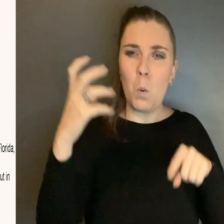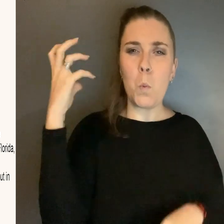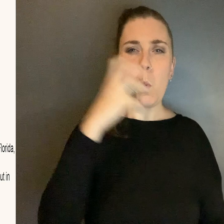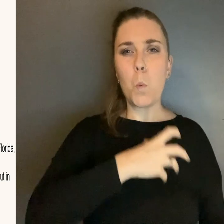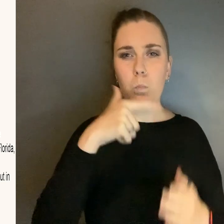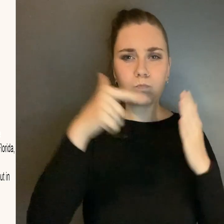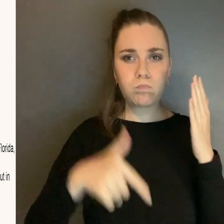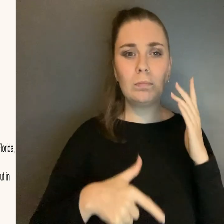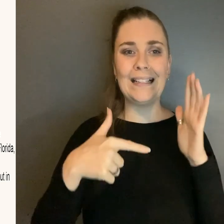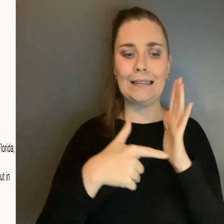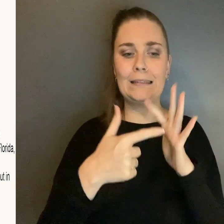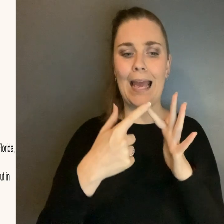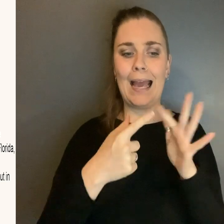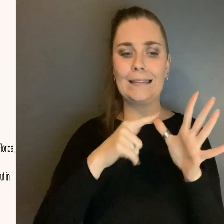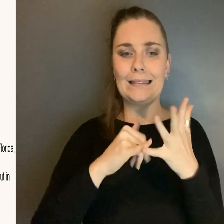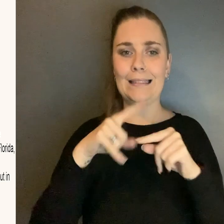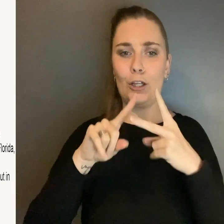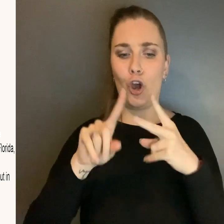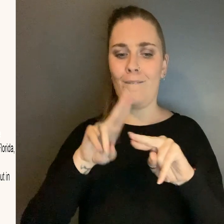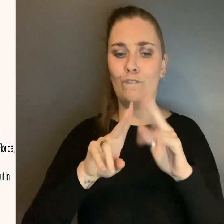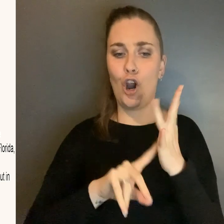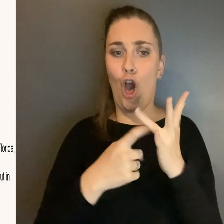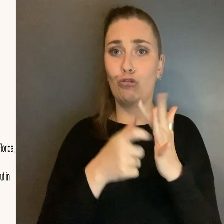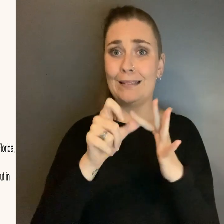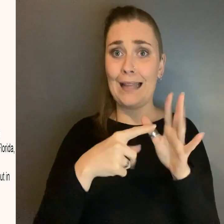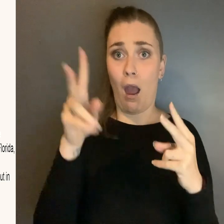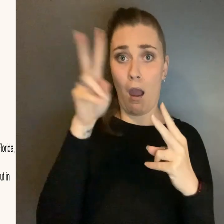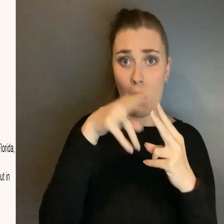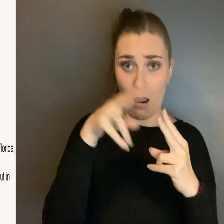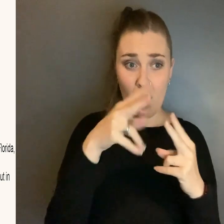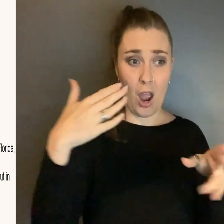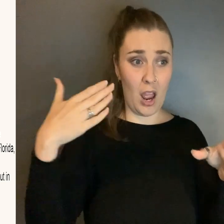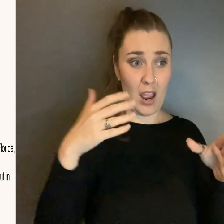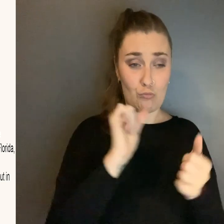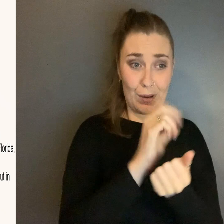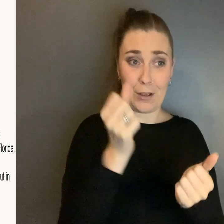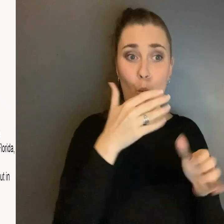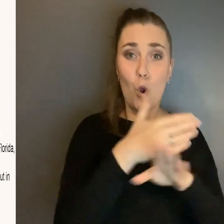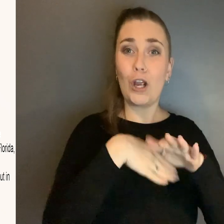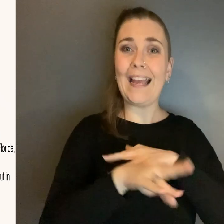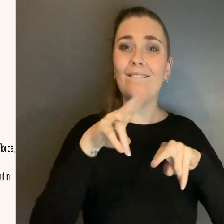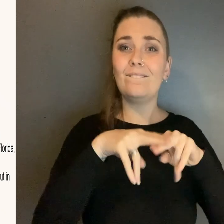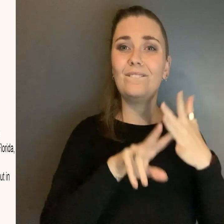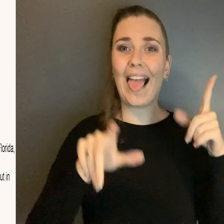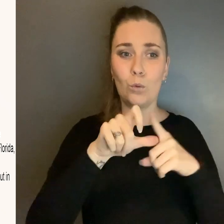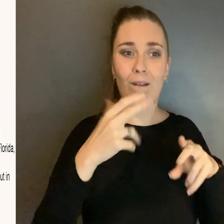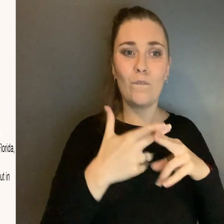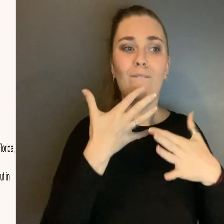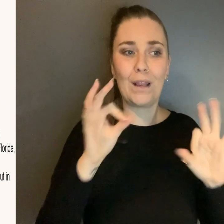Texas and Florida Where prisoners were forced to work in the fields for free Entirely un-renumerated